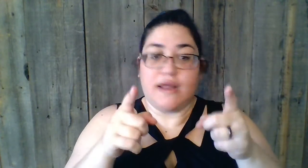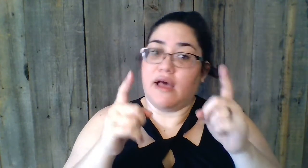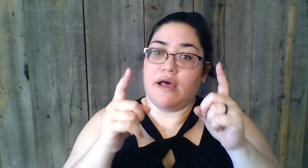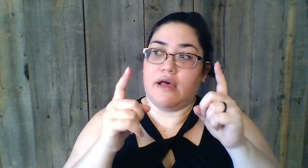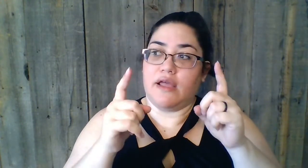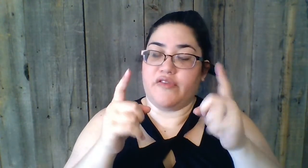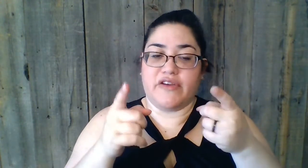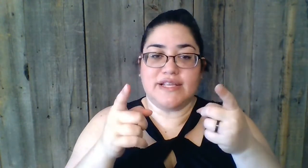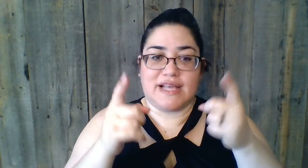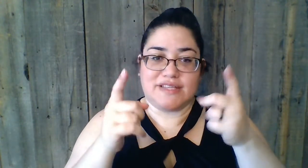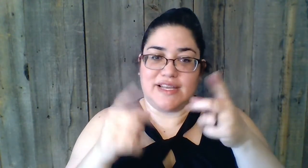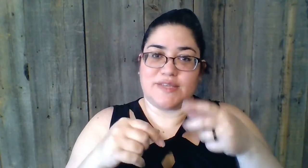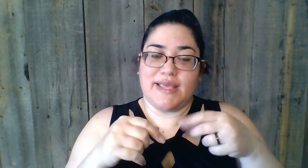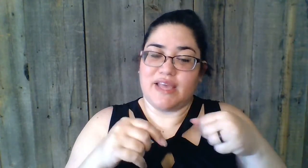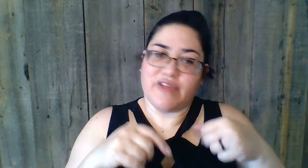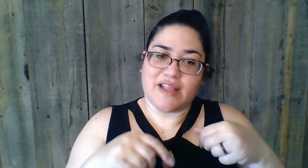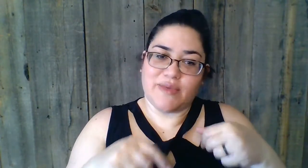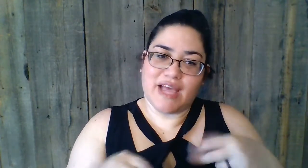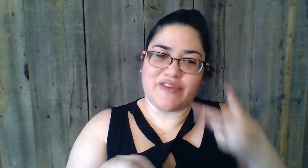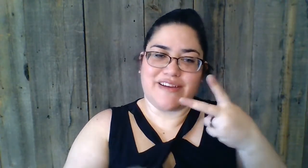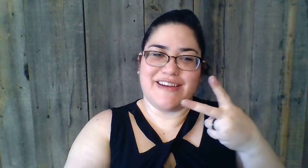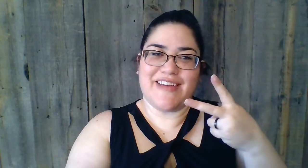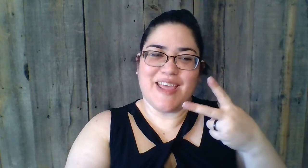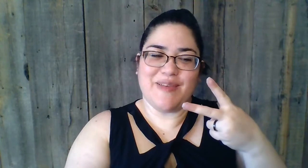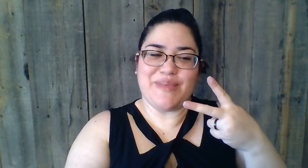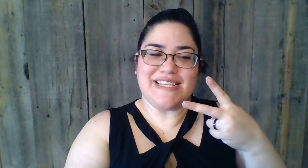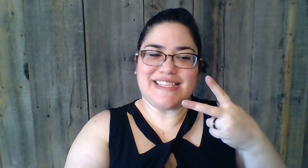if there is, I'll see you next week. If not, the week after. Okay, peace.